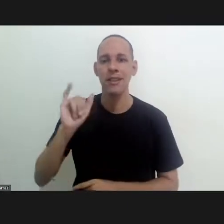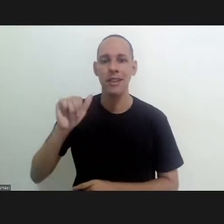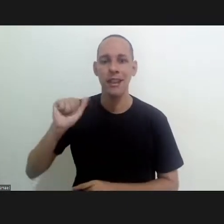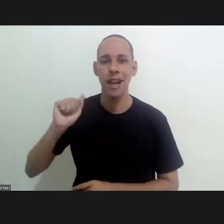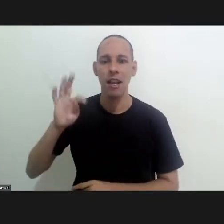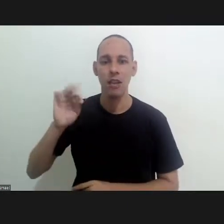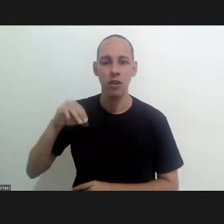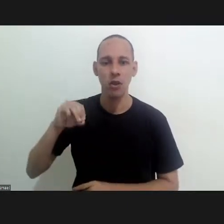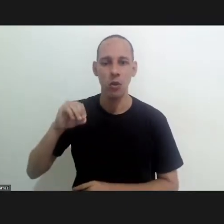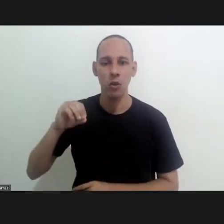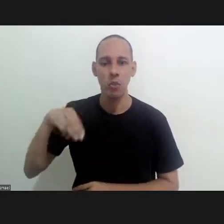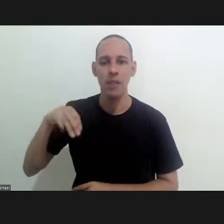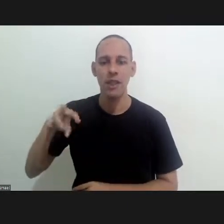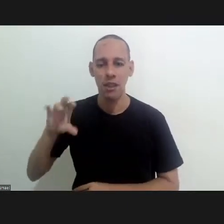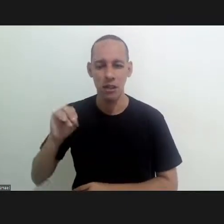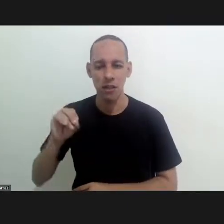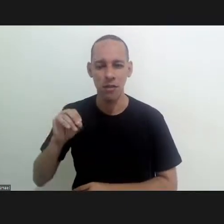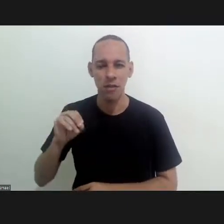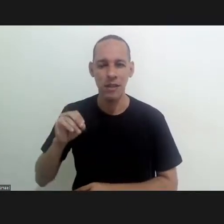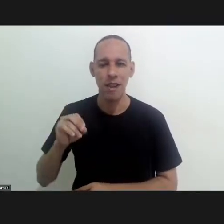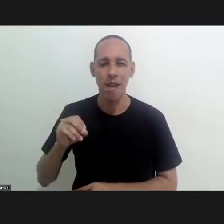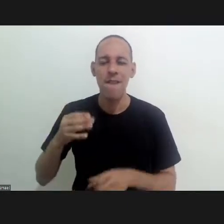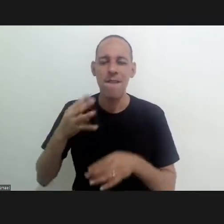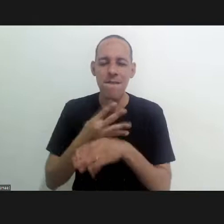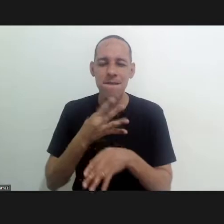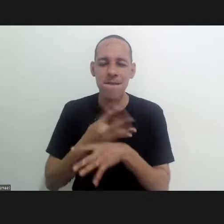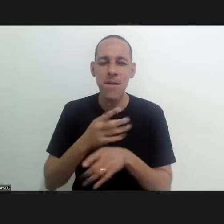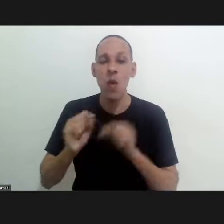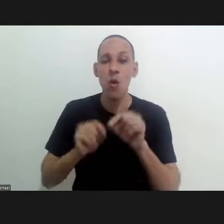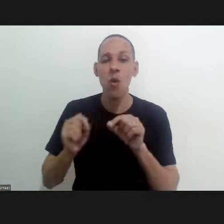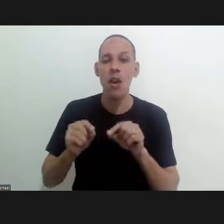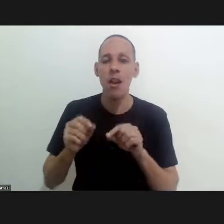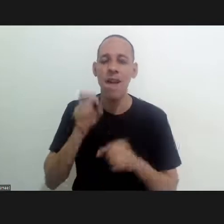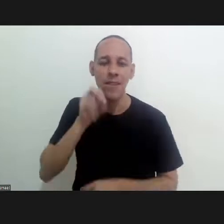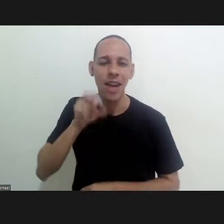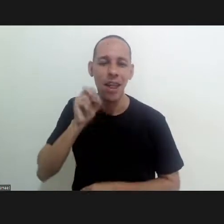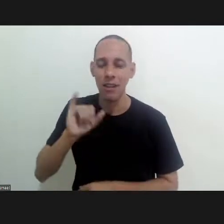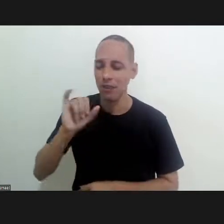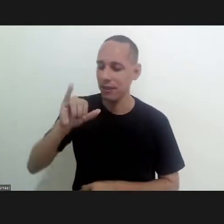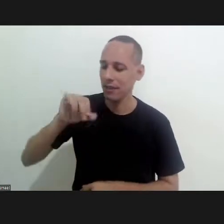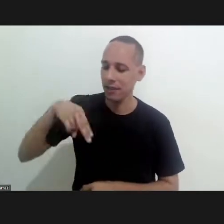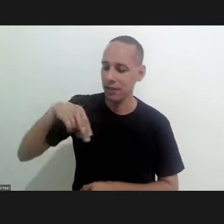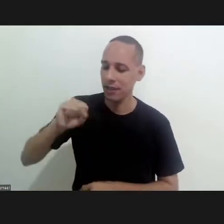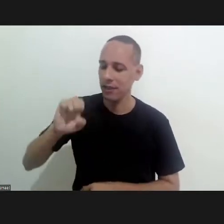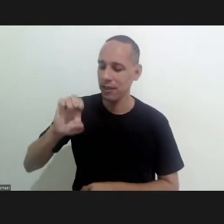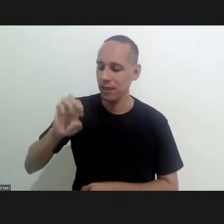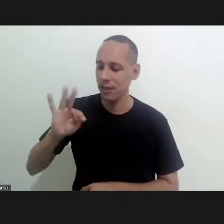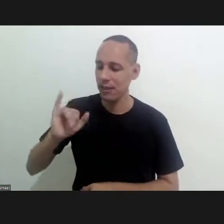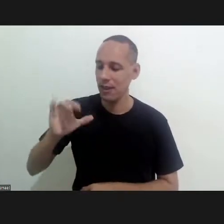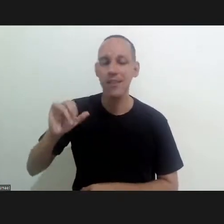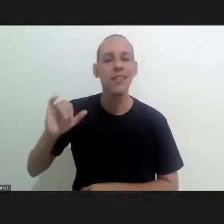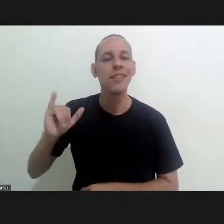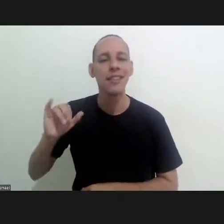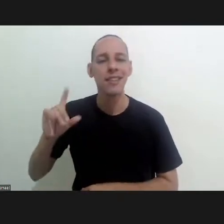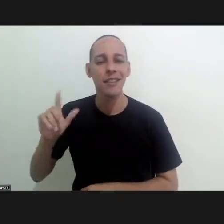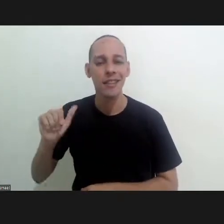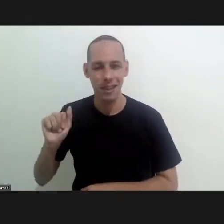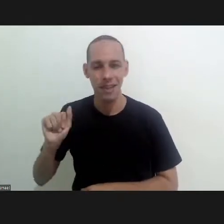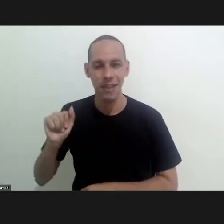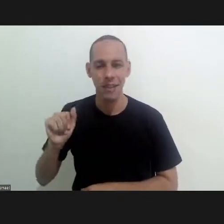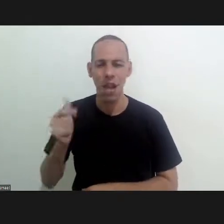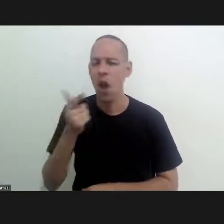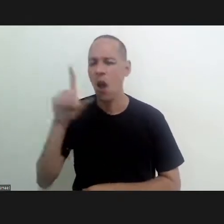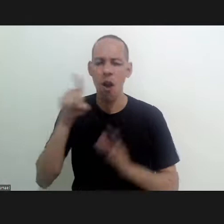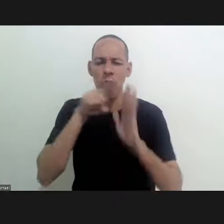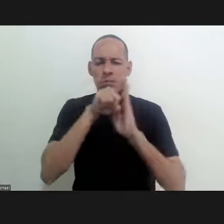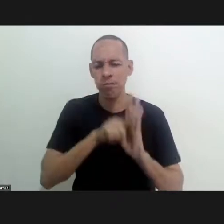resistant vectors. Apart from that, the researchers worked in many different others who